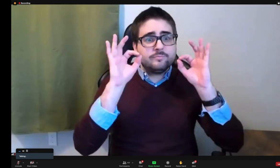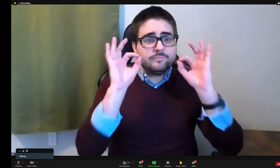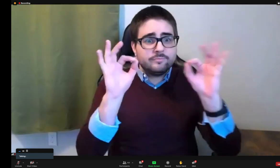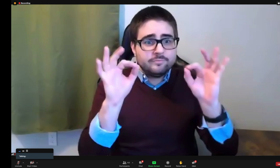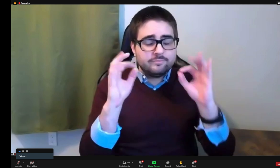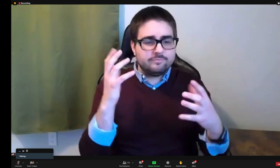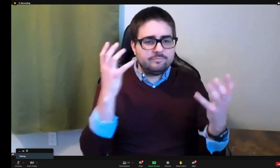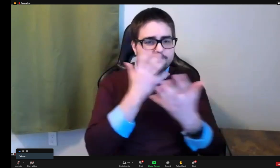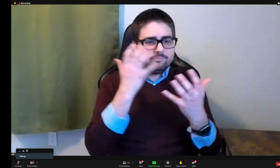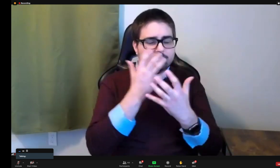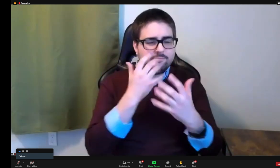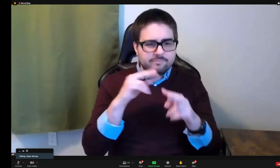Wonderful.